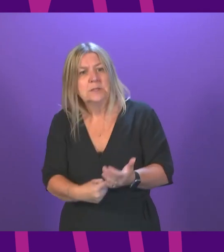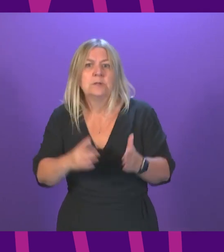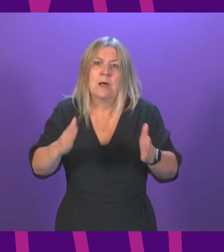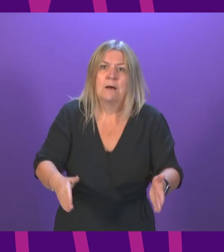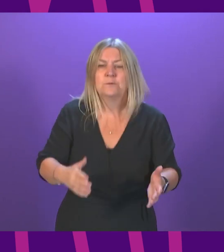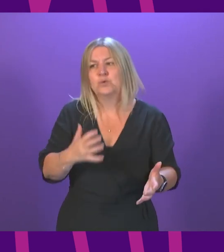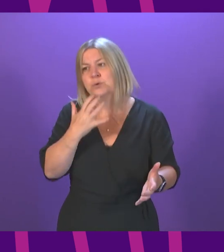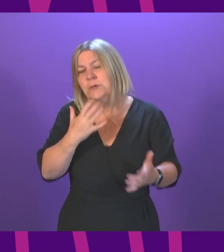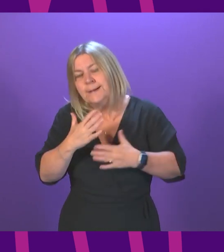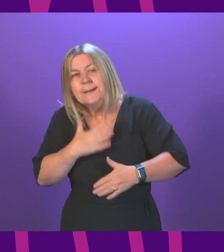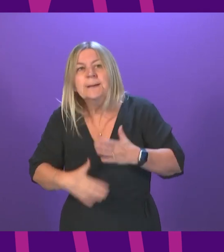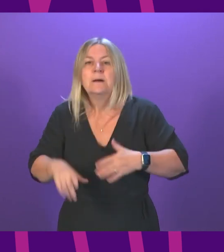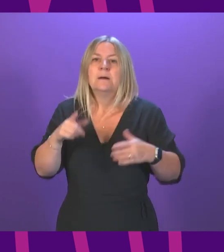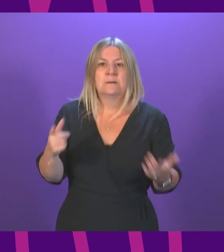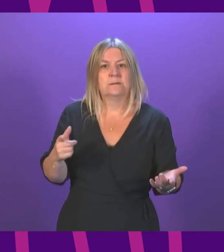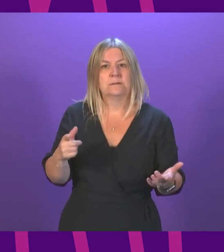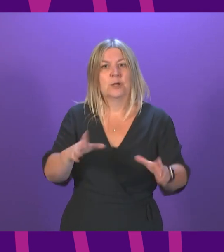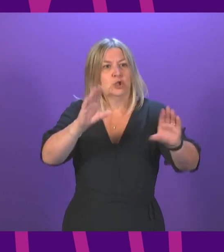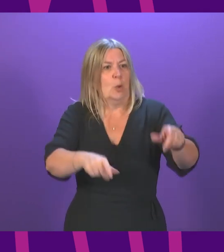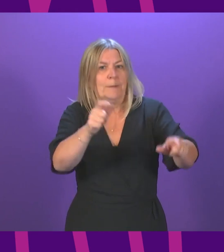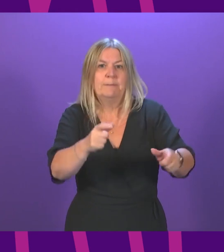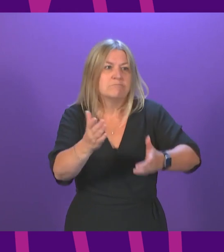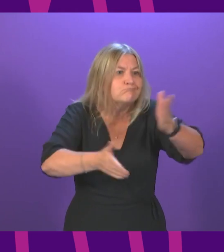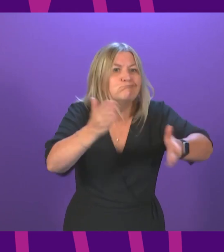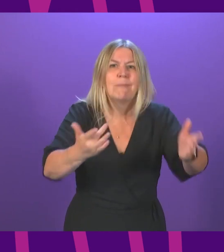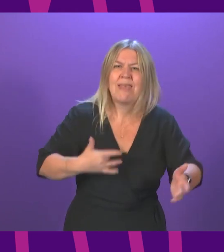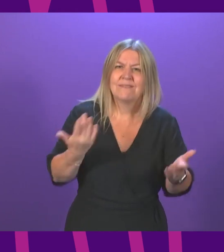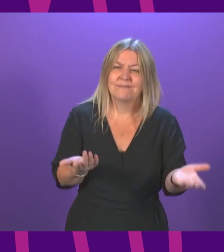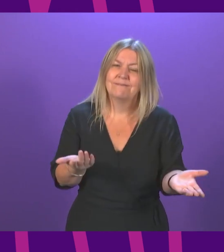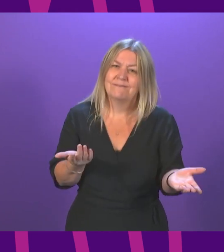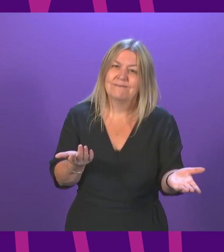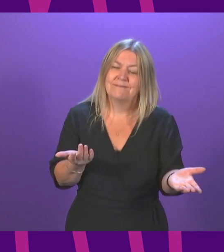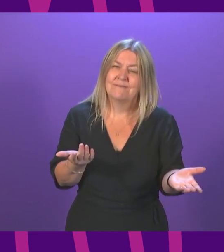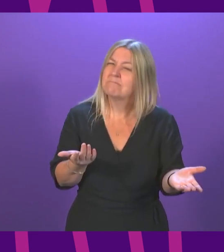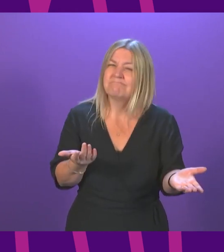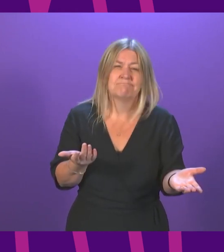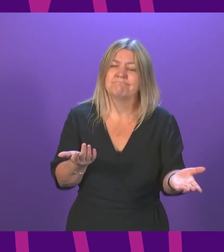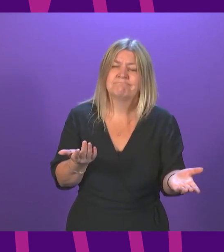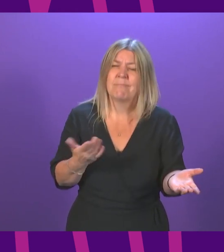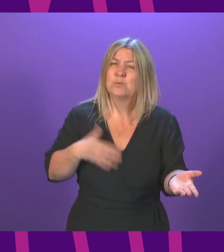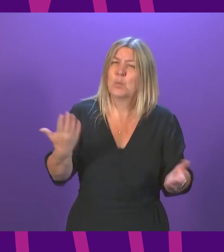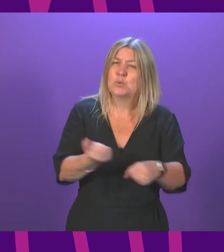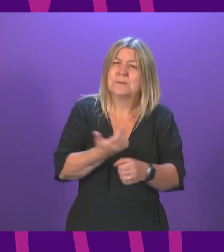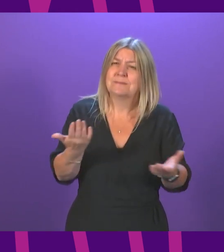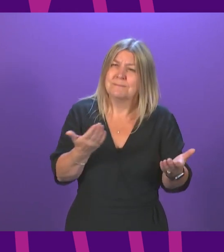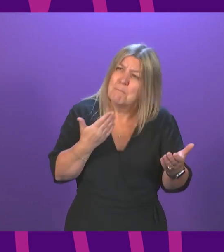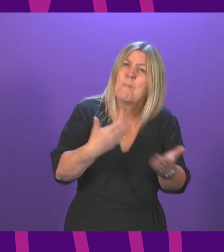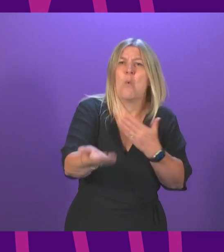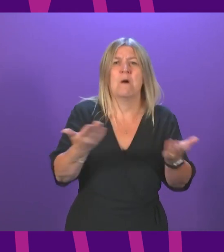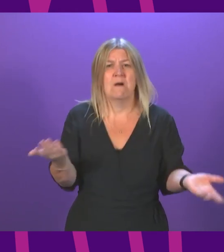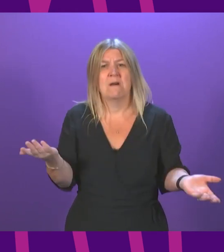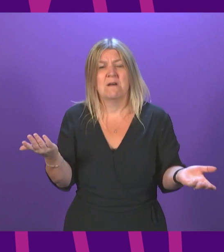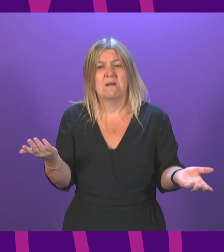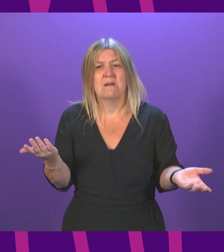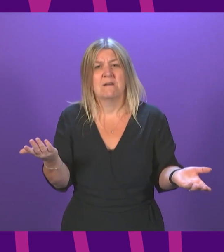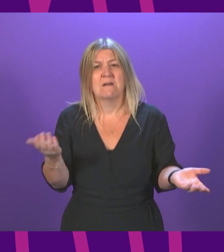make that restricts people's ability to live their lives. And no part of me wants to do it for a second longer than necessary. I don't think